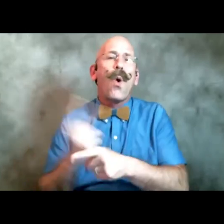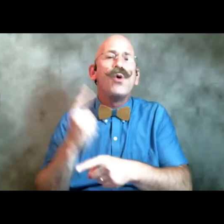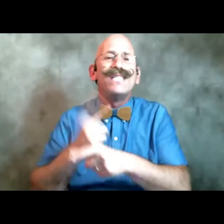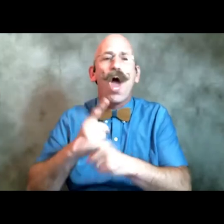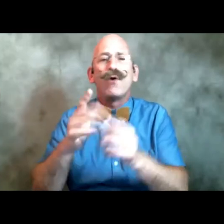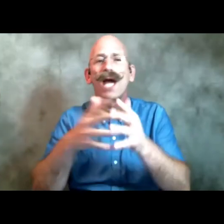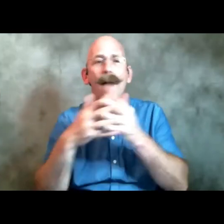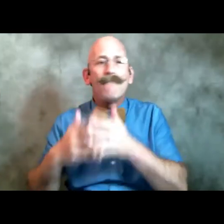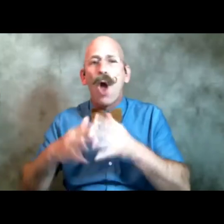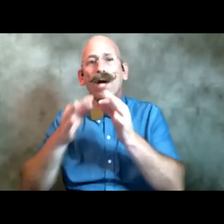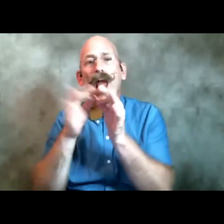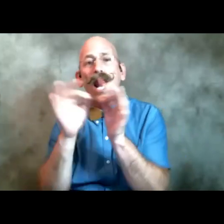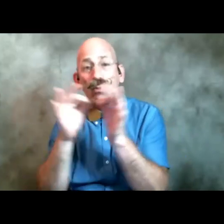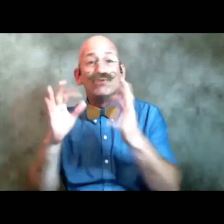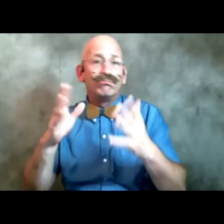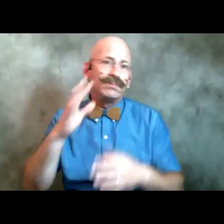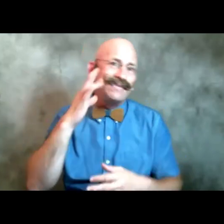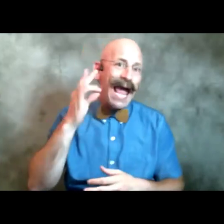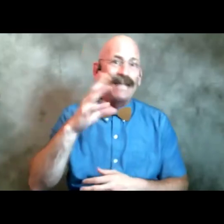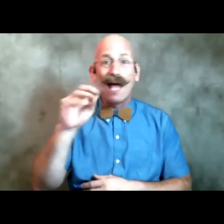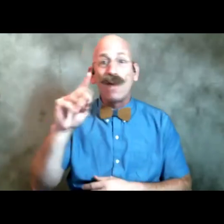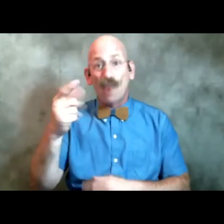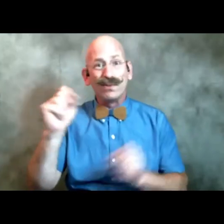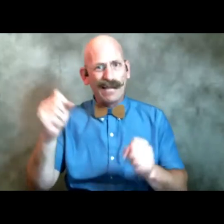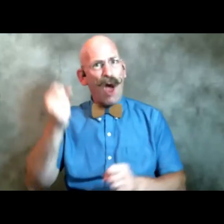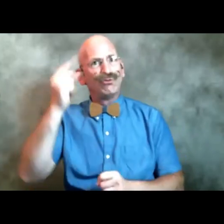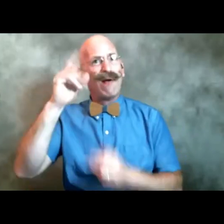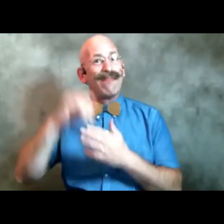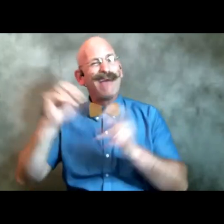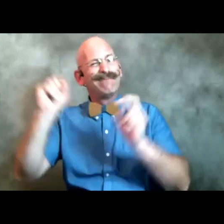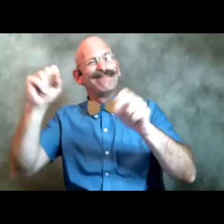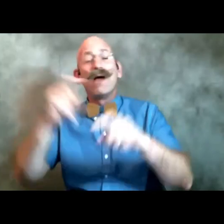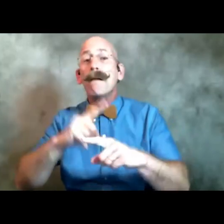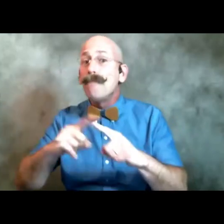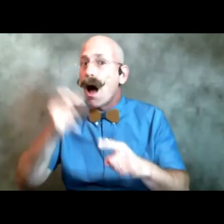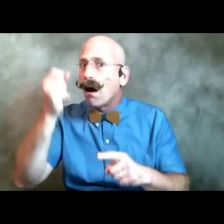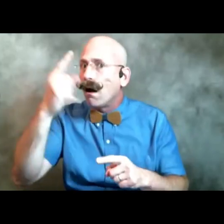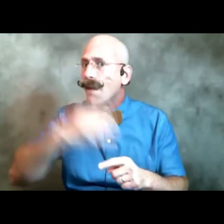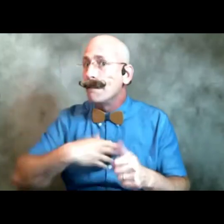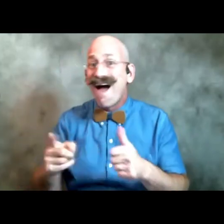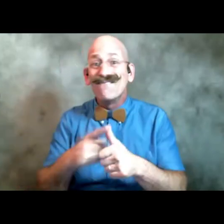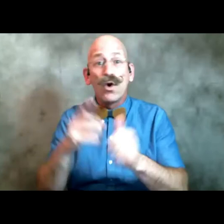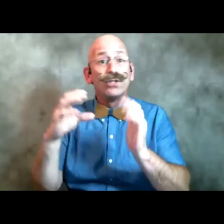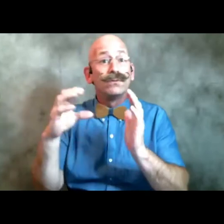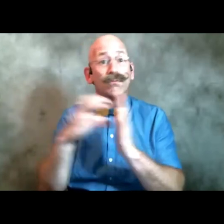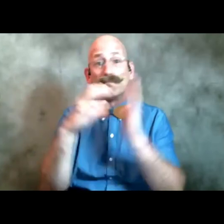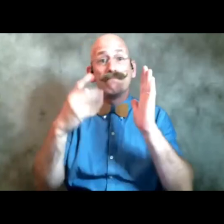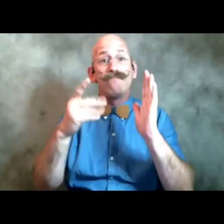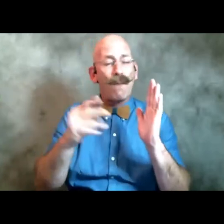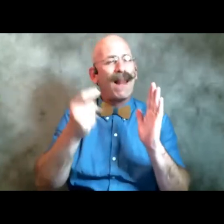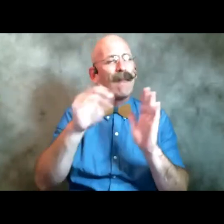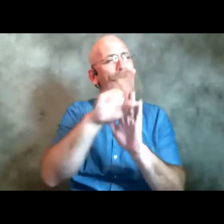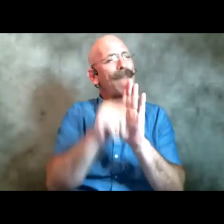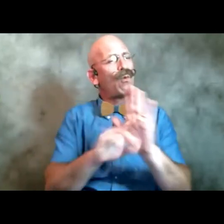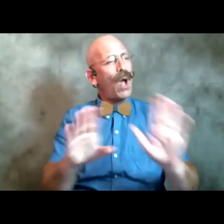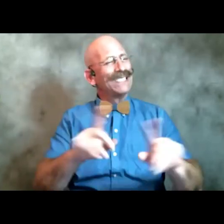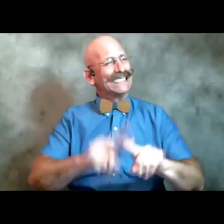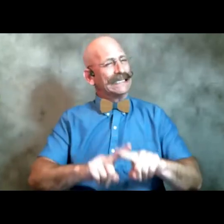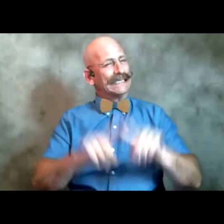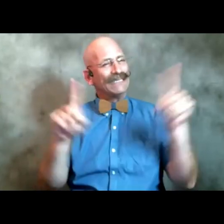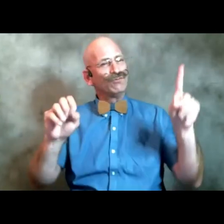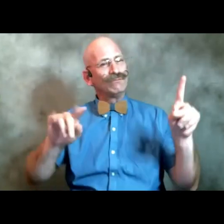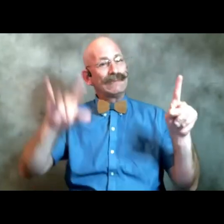but this very first poem is not going to be that way so I wanted to give you the background uh